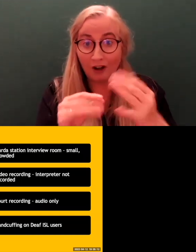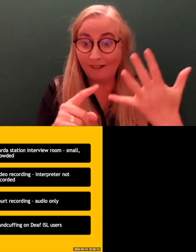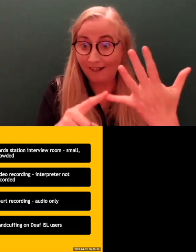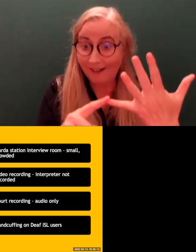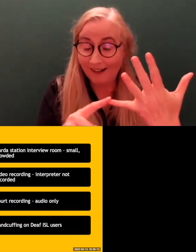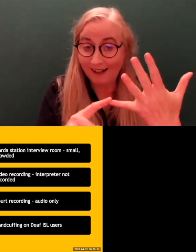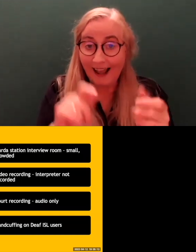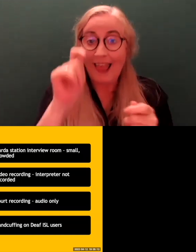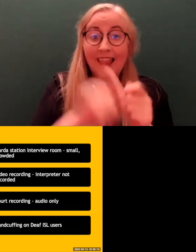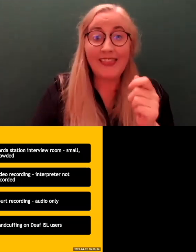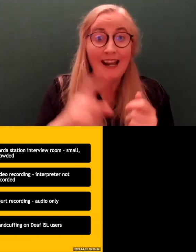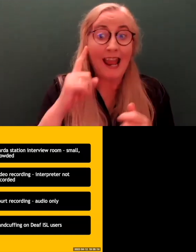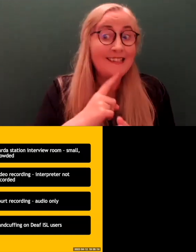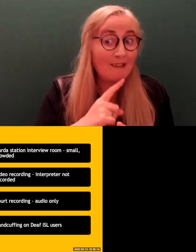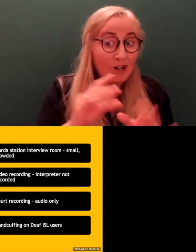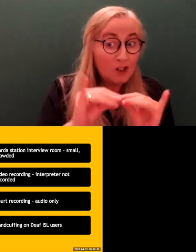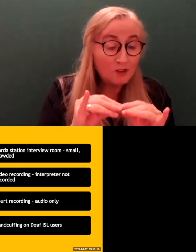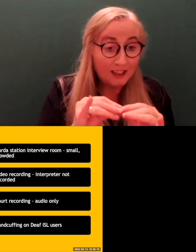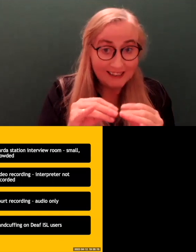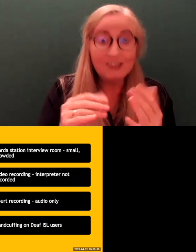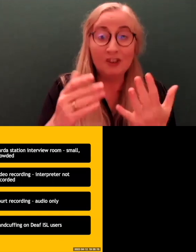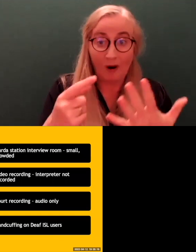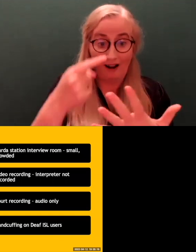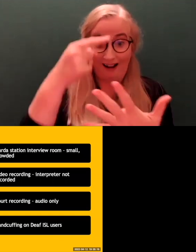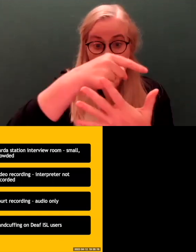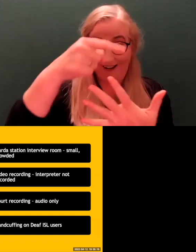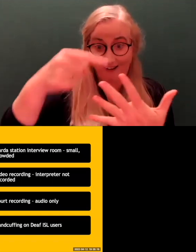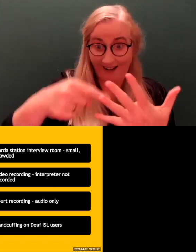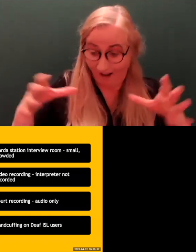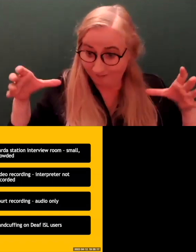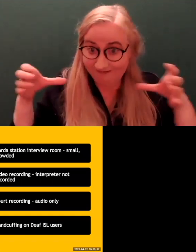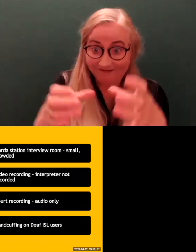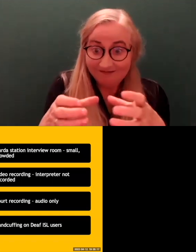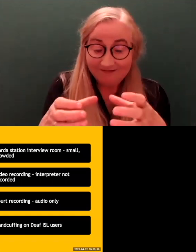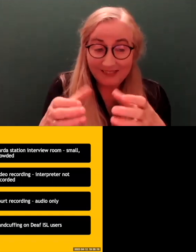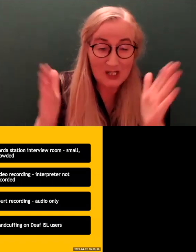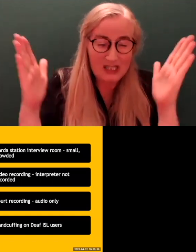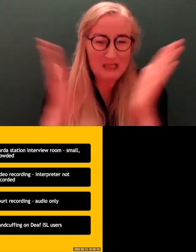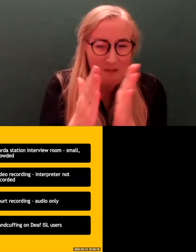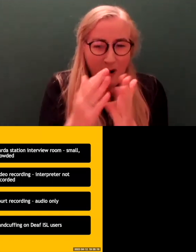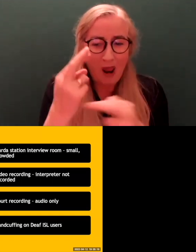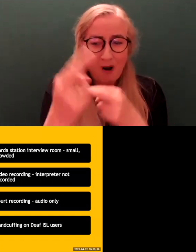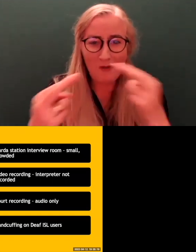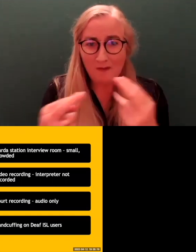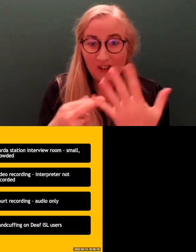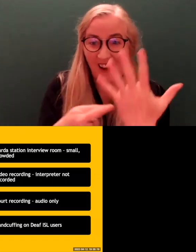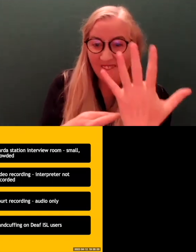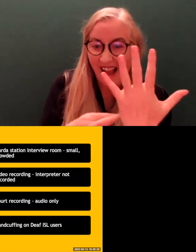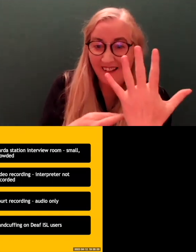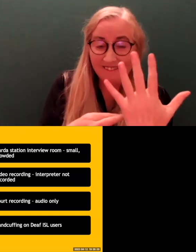they might have a deaf interpreter. That's a fifth person in the room. This is a really, really small room. We've got five people kind of squashed into it.